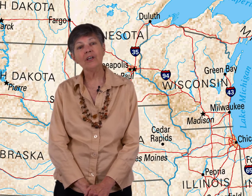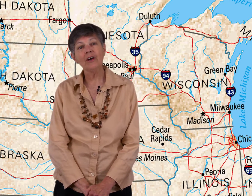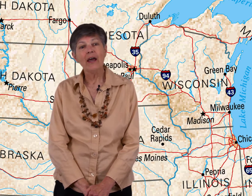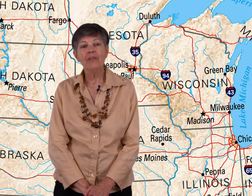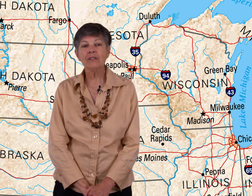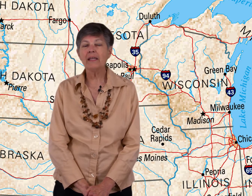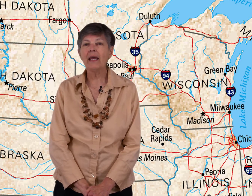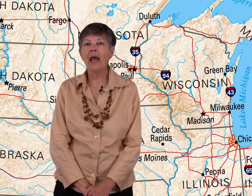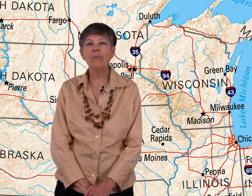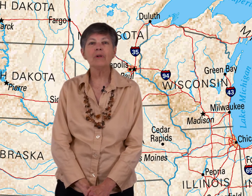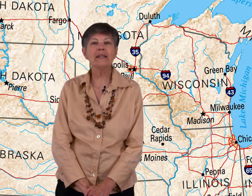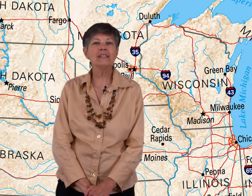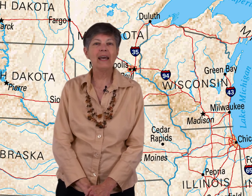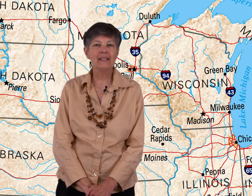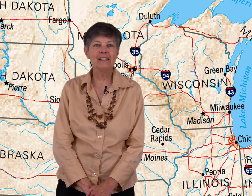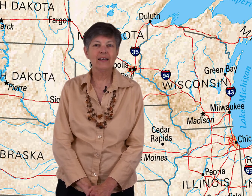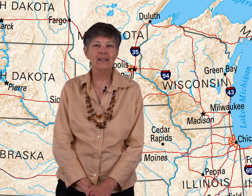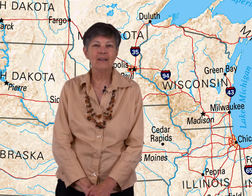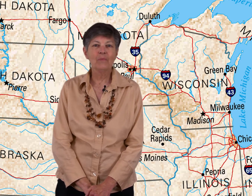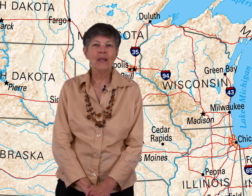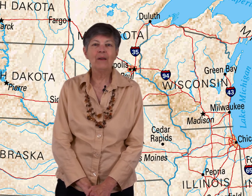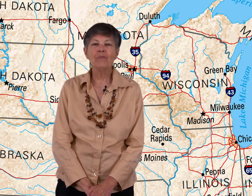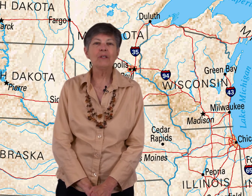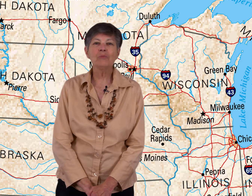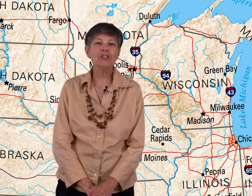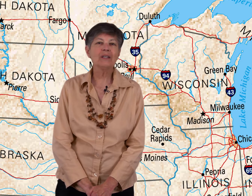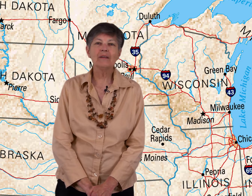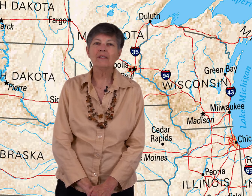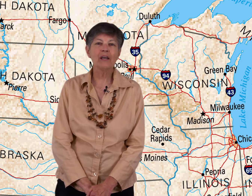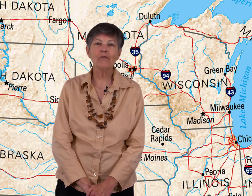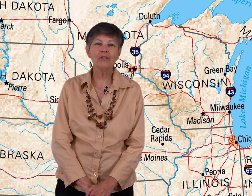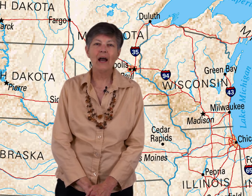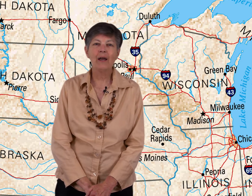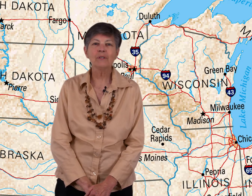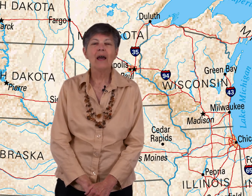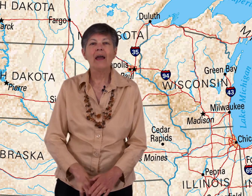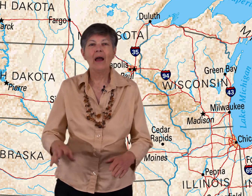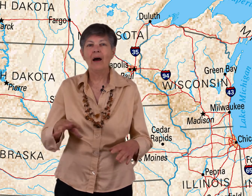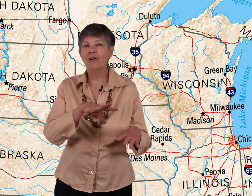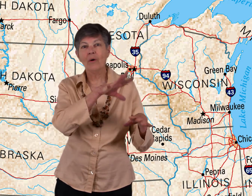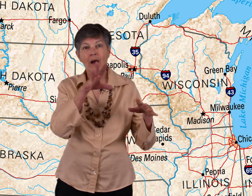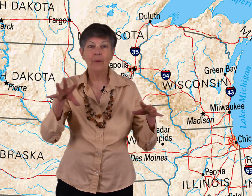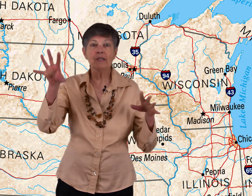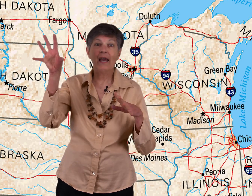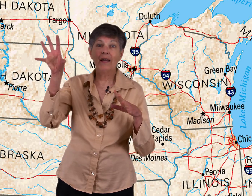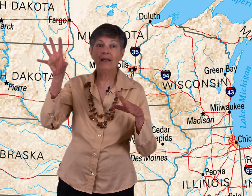deer. Their state capital is Lansing. And we've been to Michigan several times, going on up to Canada.